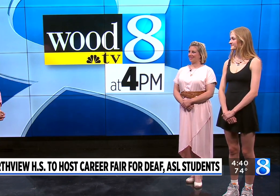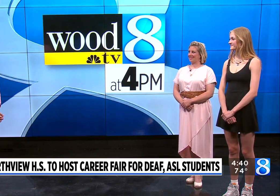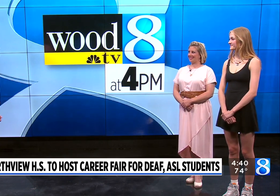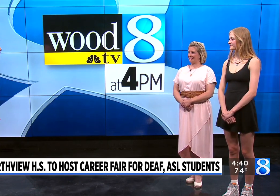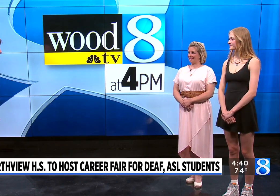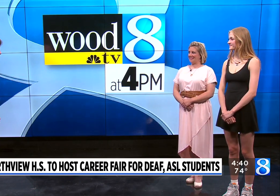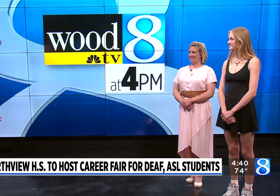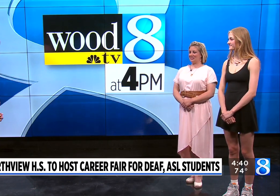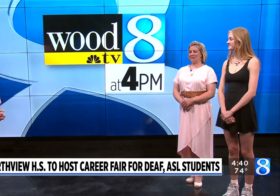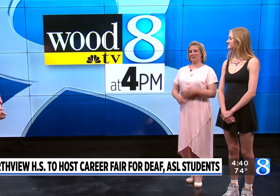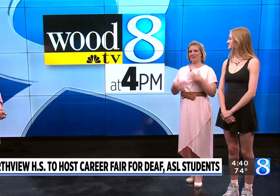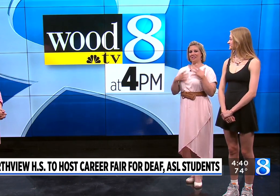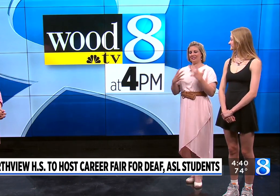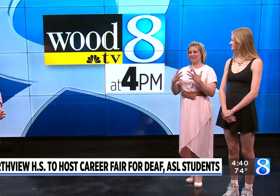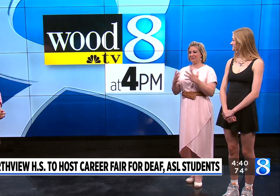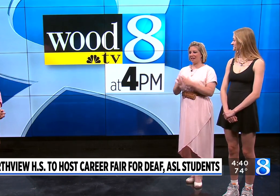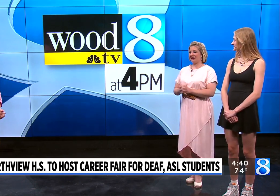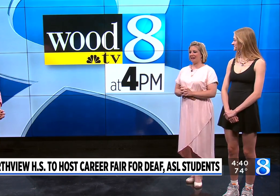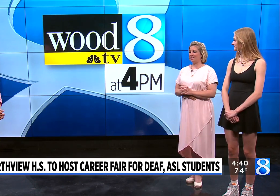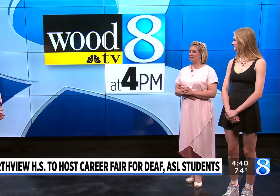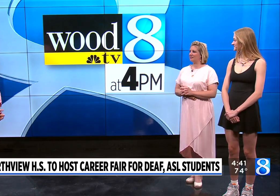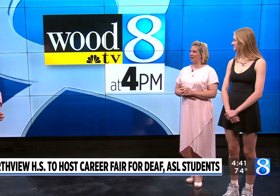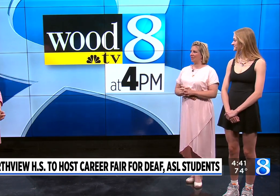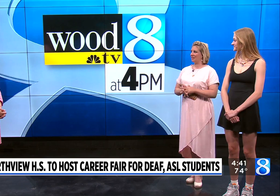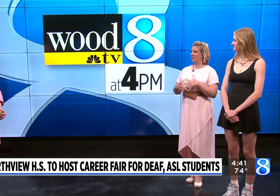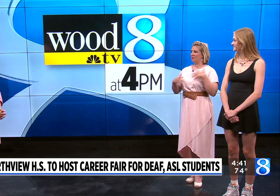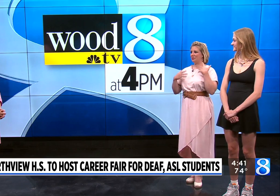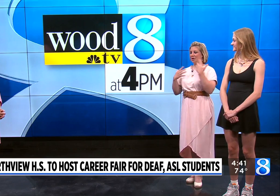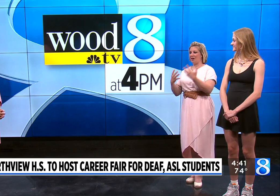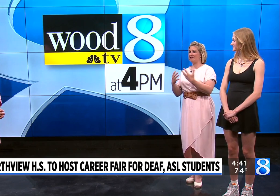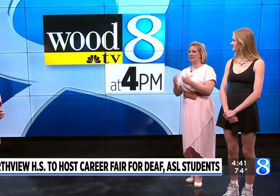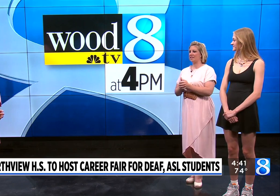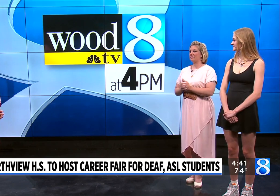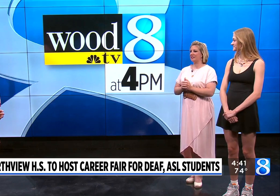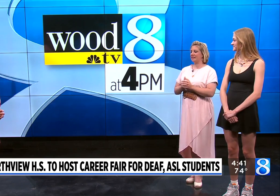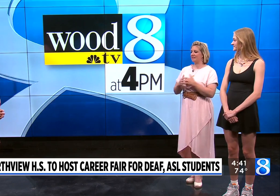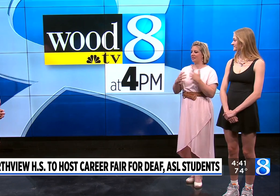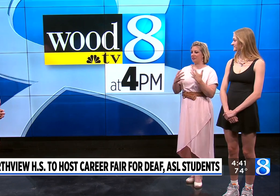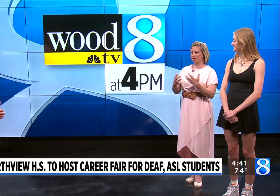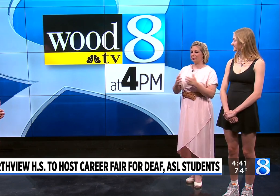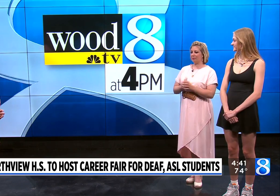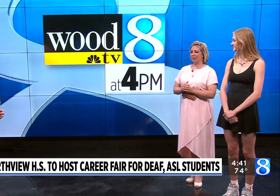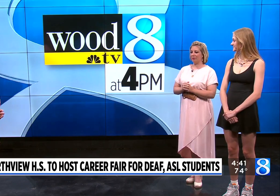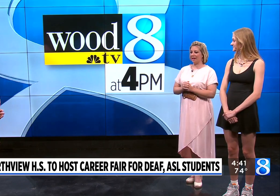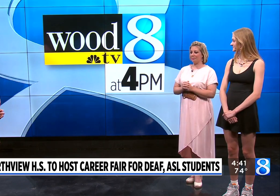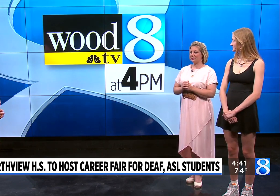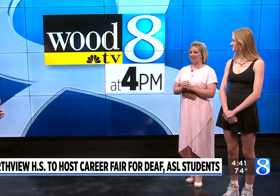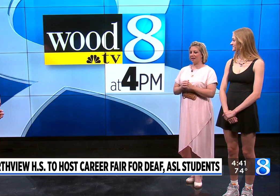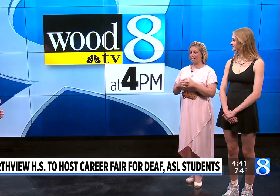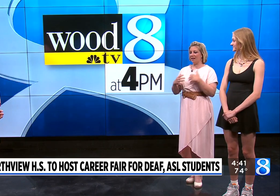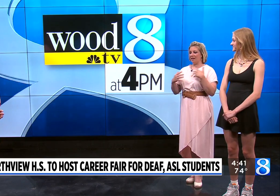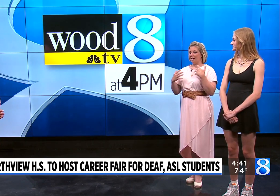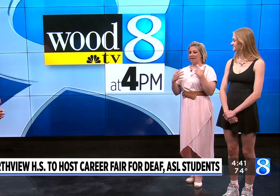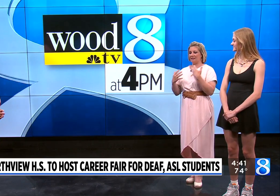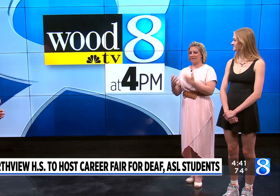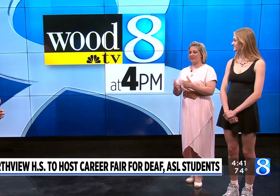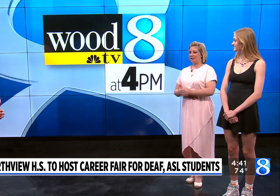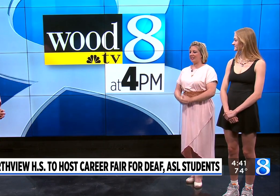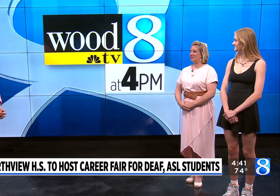and what's planned. So there's tons of colleges coming to show off their deaf studies, their interpreting programs, their deaf education